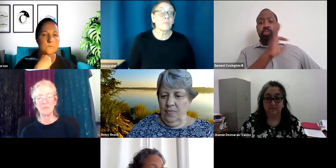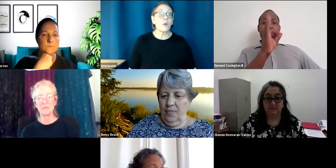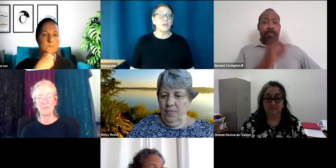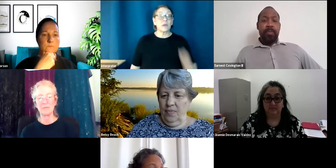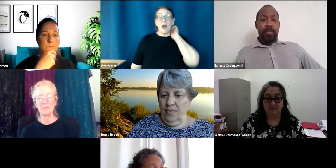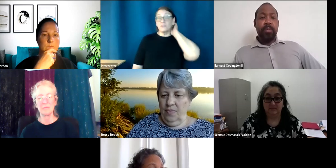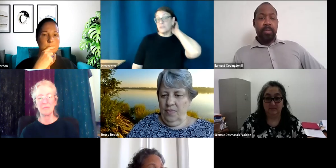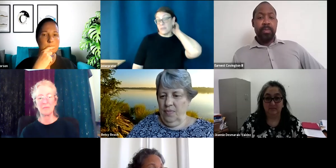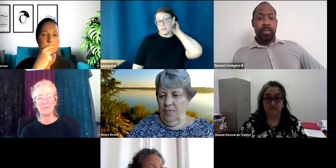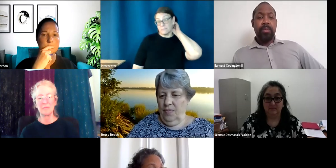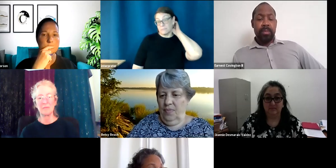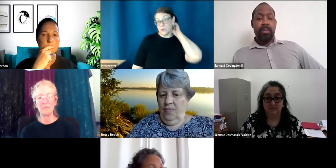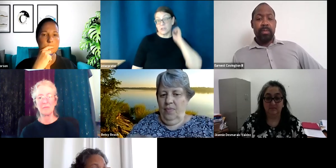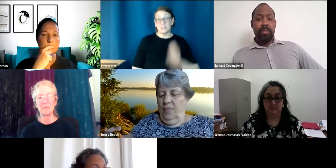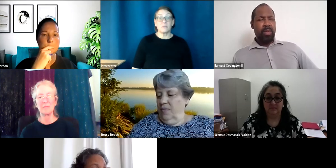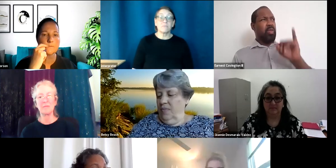Okay, great. I'll do that then. Ernest said.